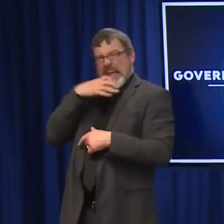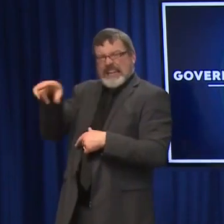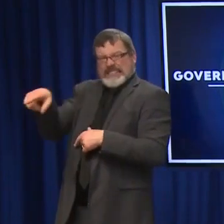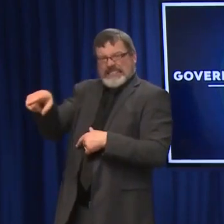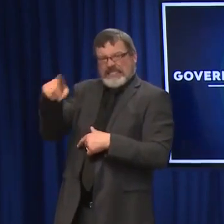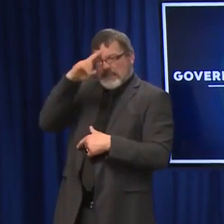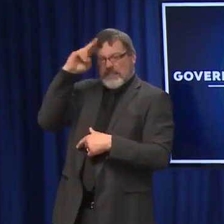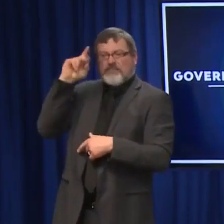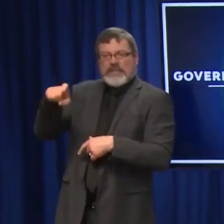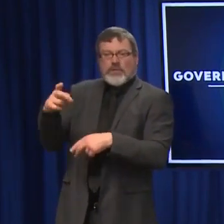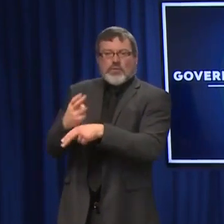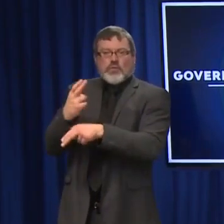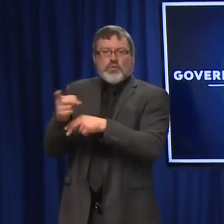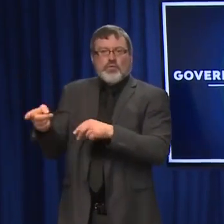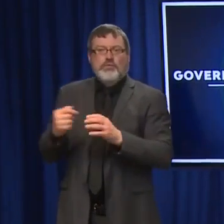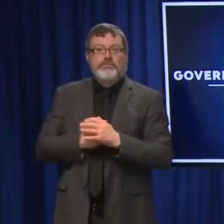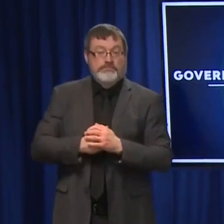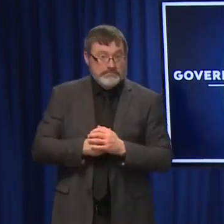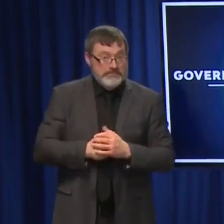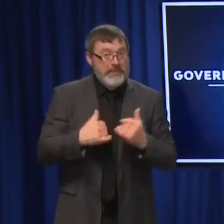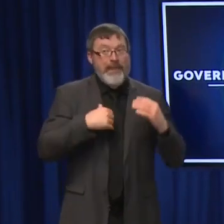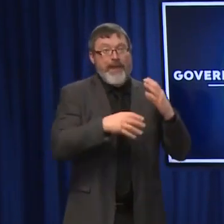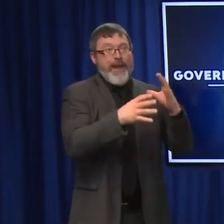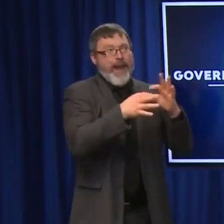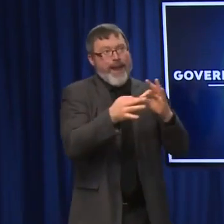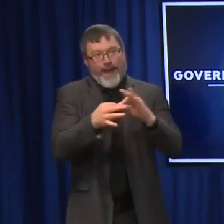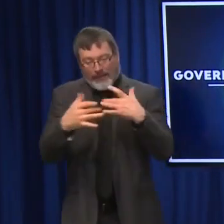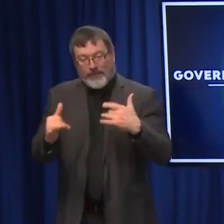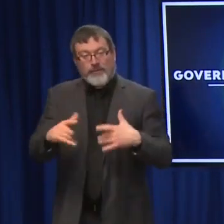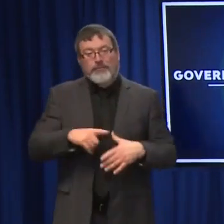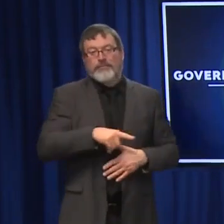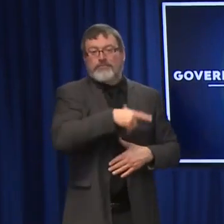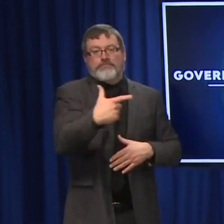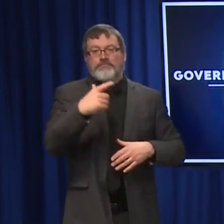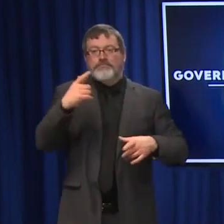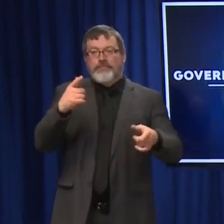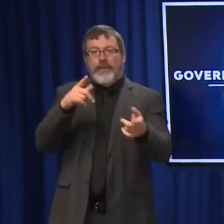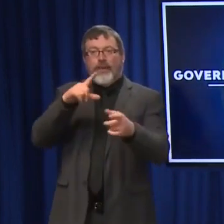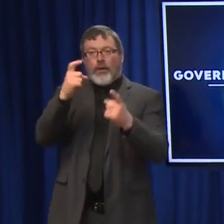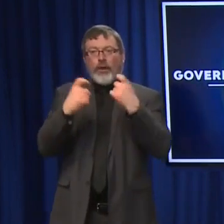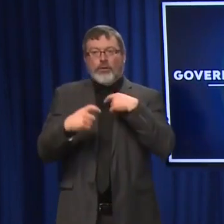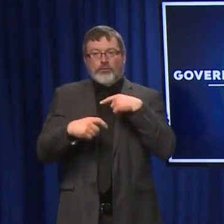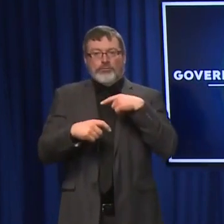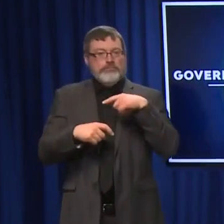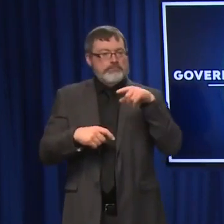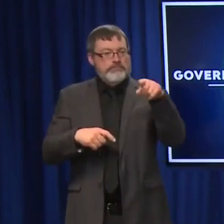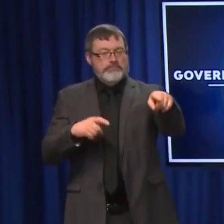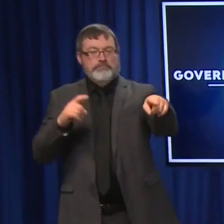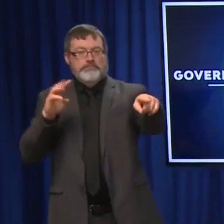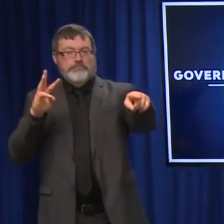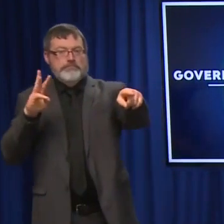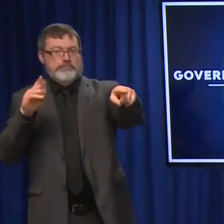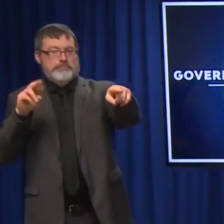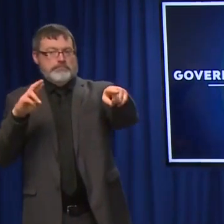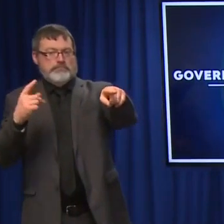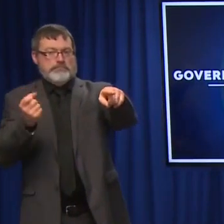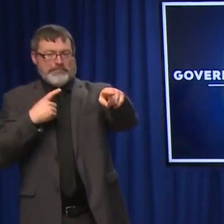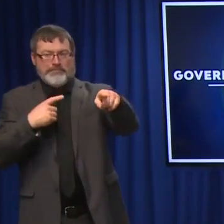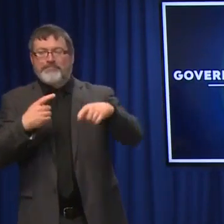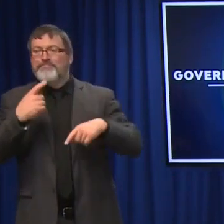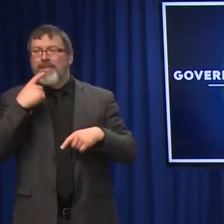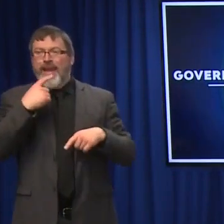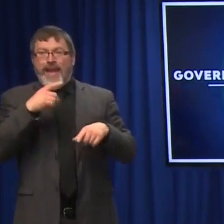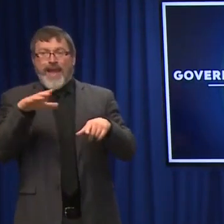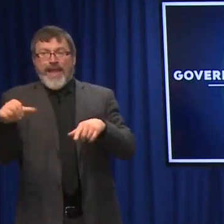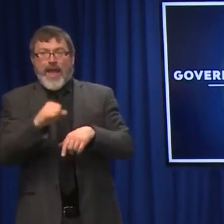lot. We can open up for questions. Governor, as far as at-home testing, as you said, case numbers won't be as reliable as they were